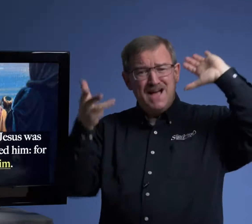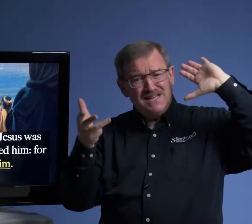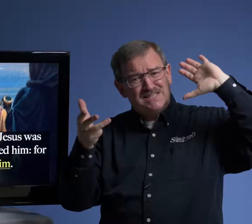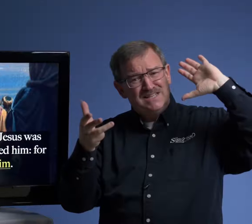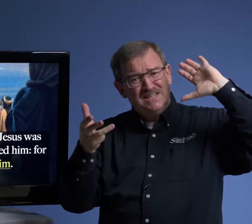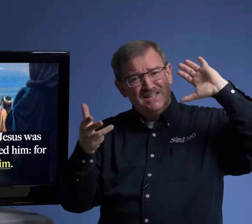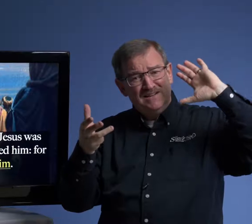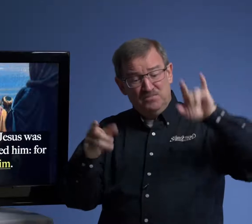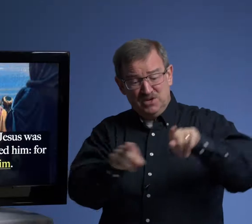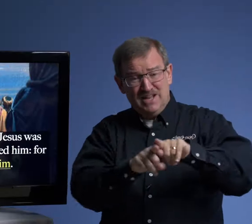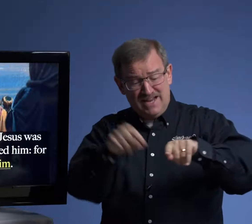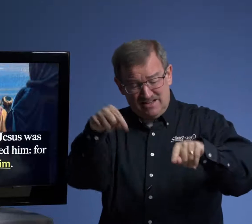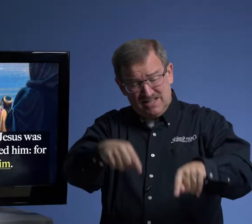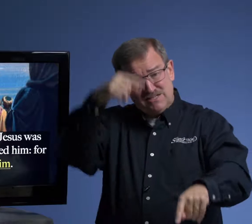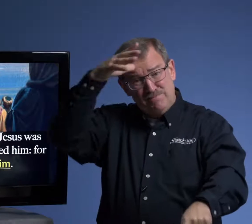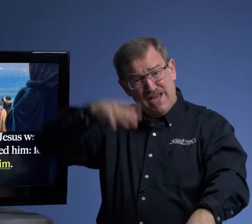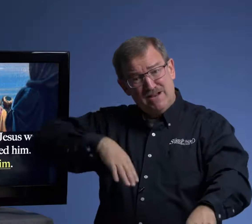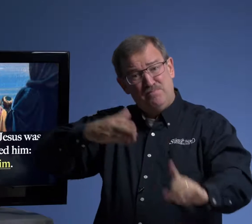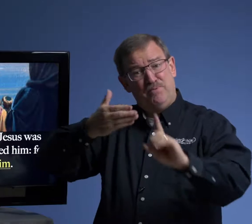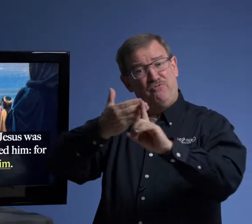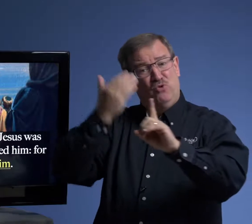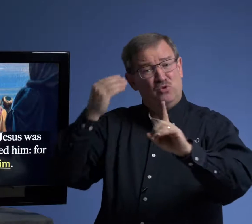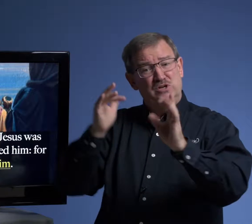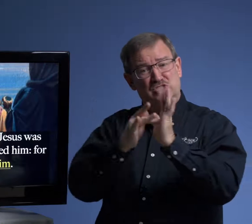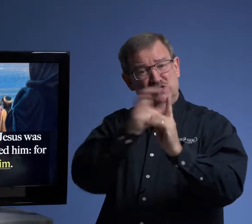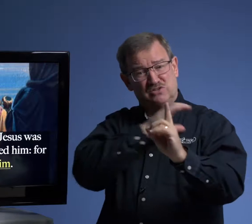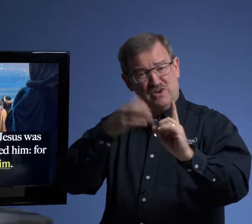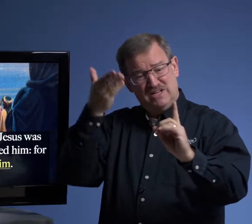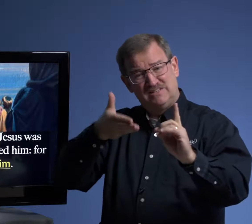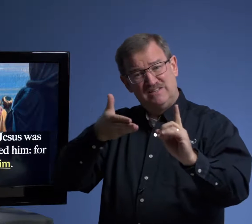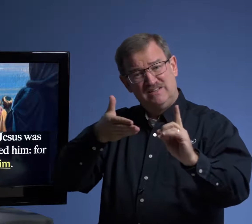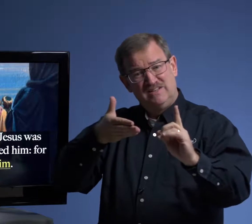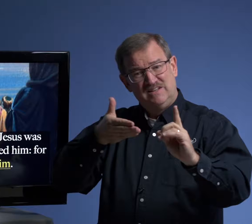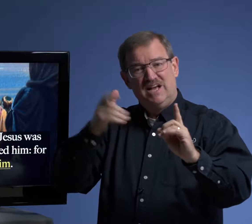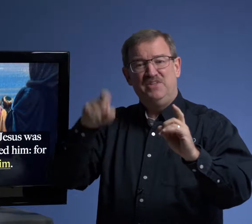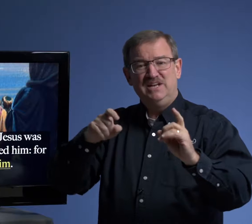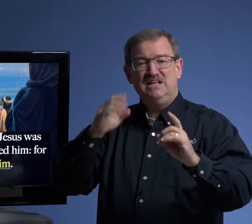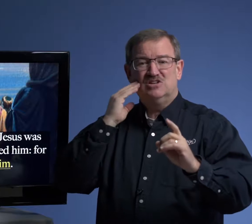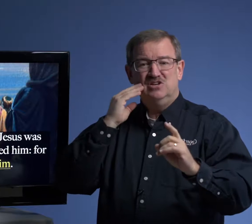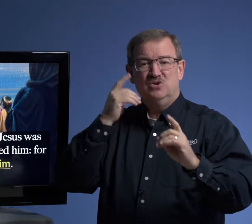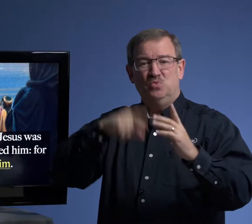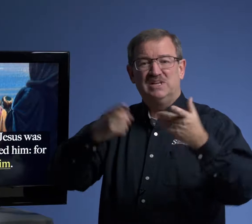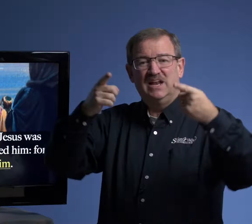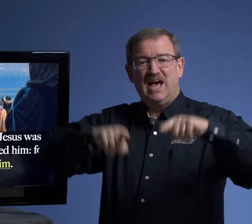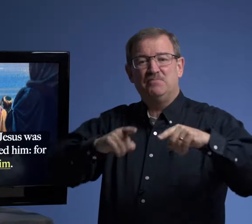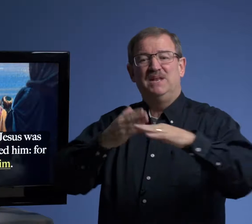mess. They're like this man before Jesus Christ. And they need to know what can happen